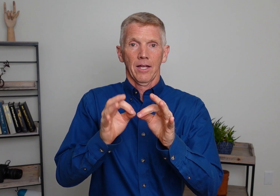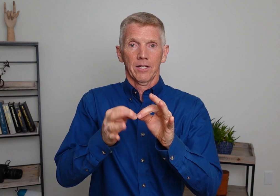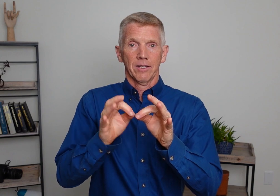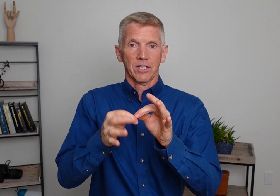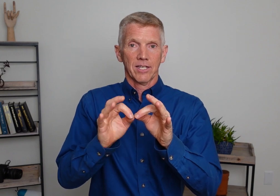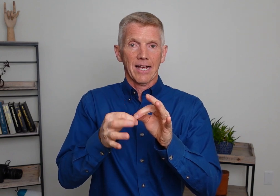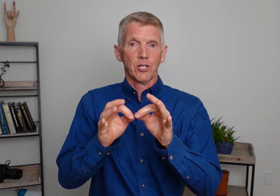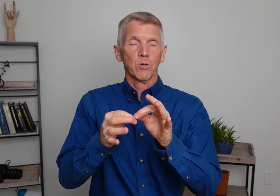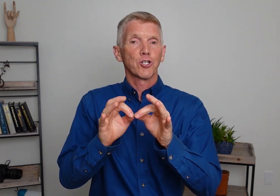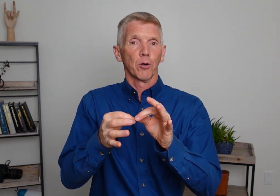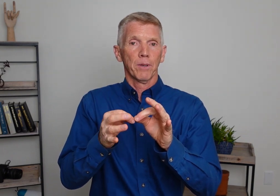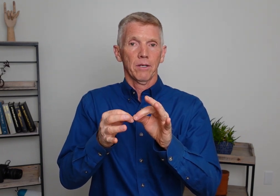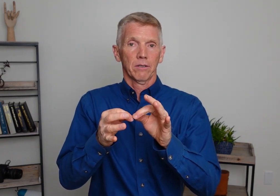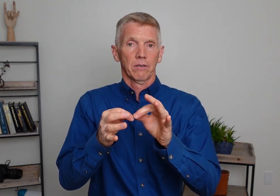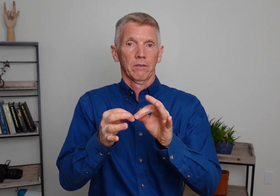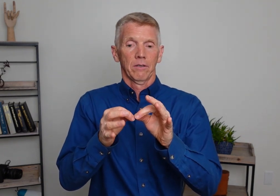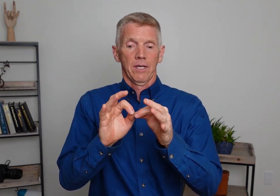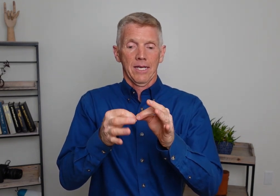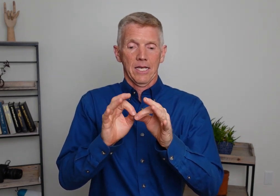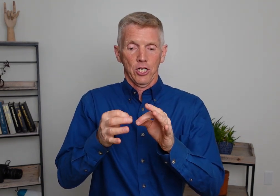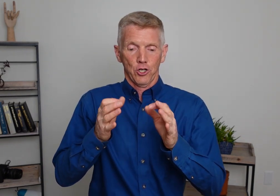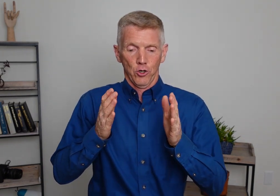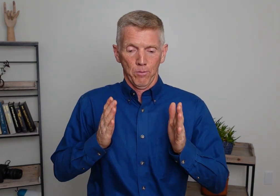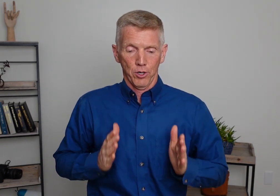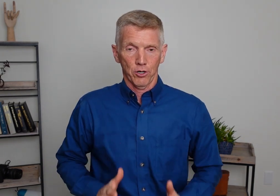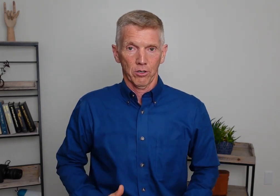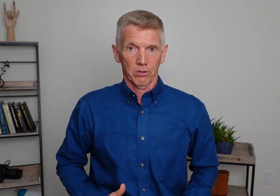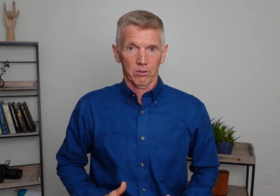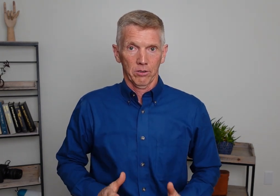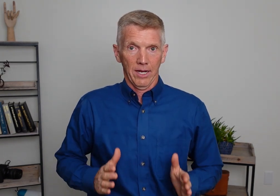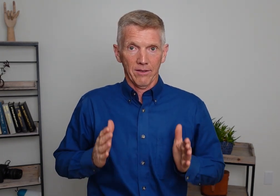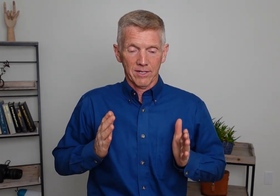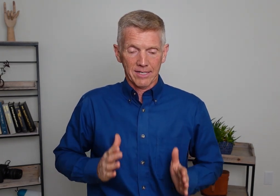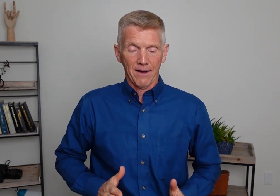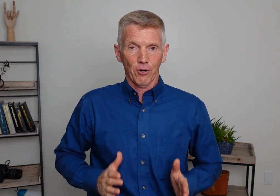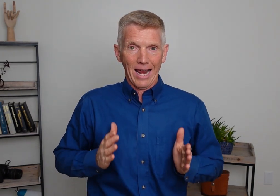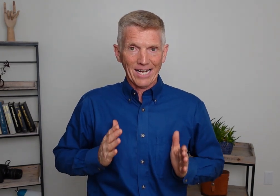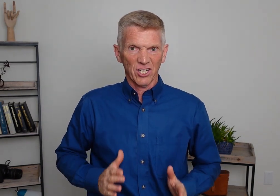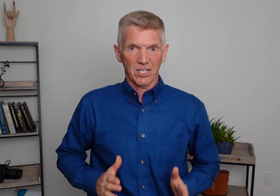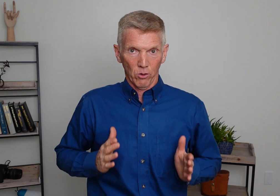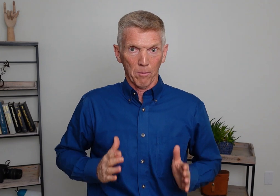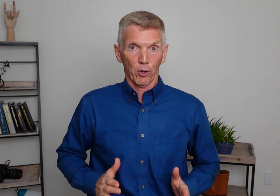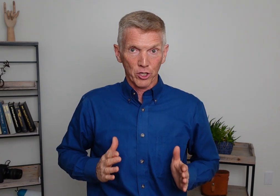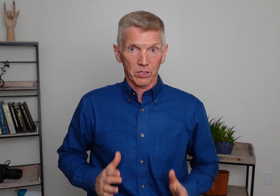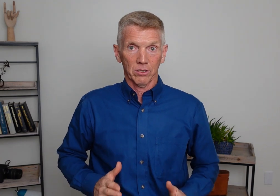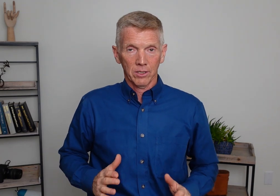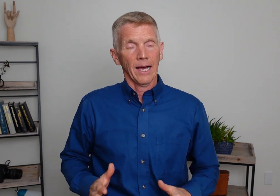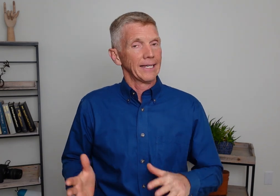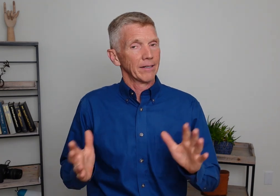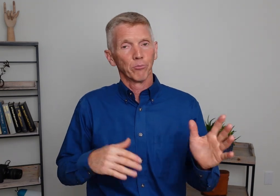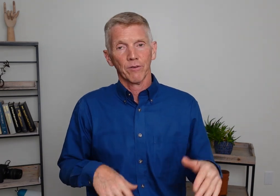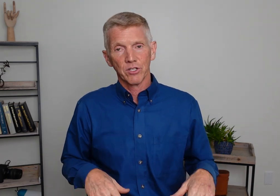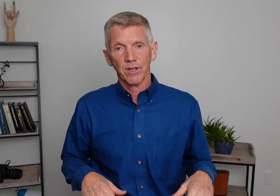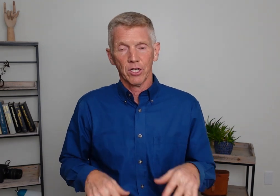This is a sign to interpret. Interpreter. Okay. This is a sign for agency or a person. Again. Previous video.